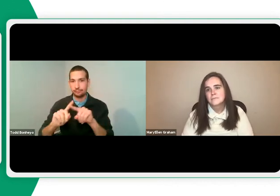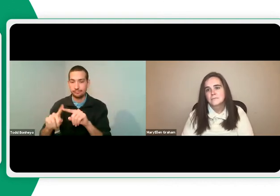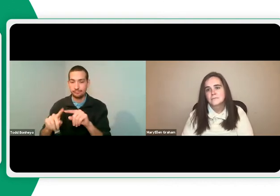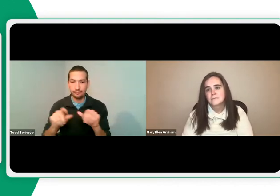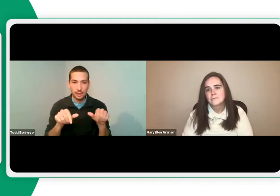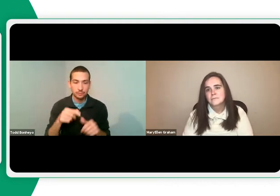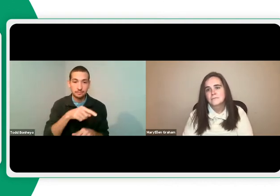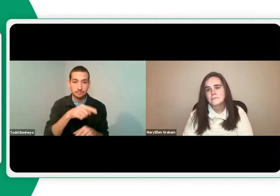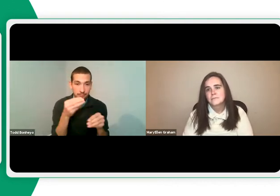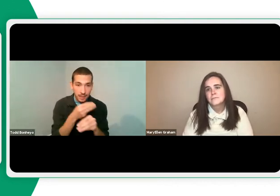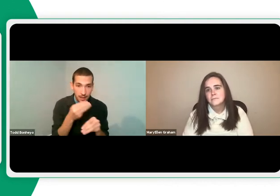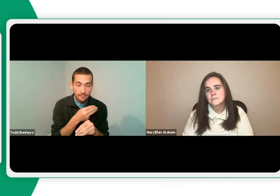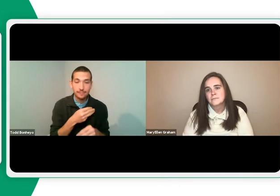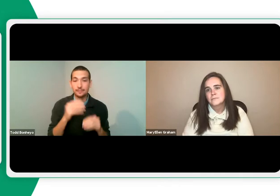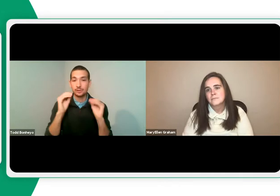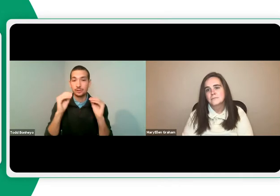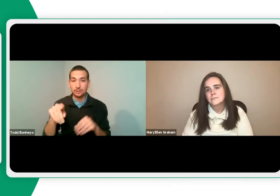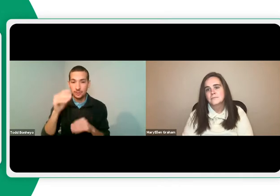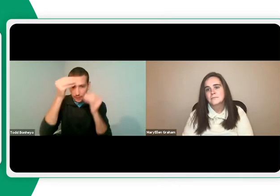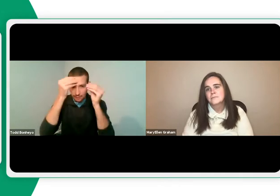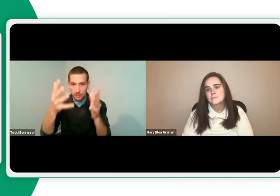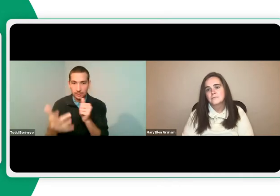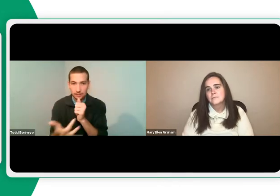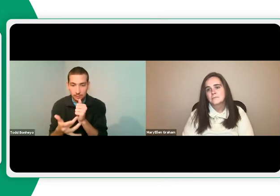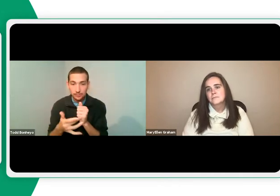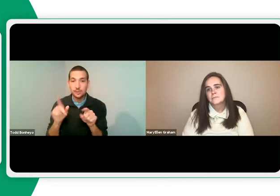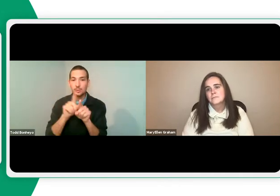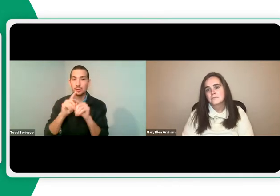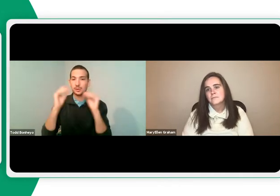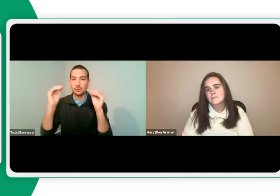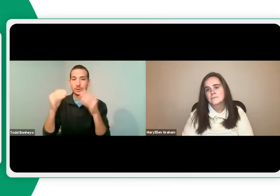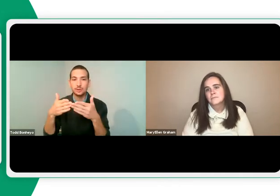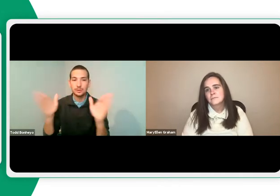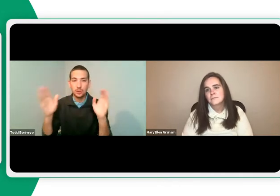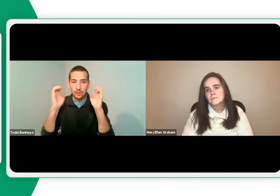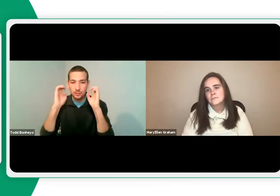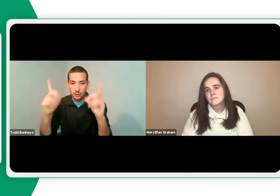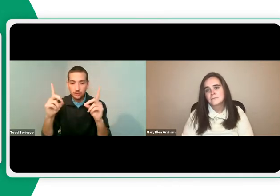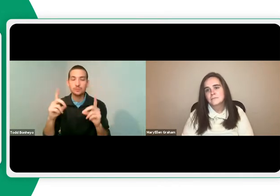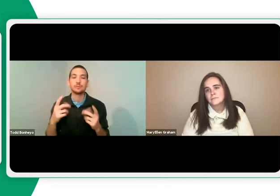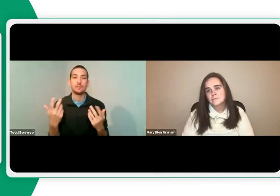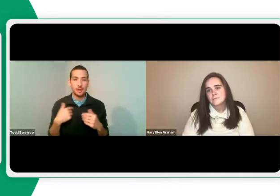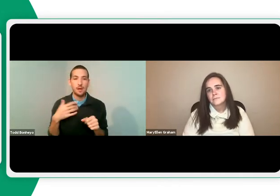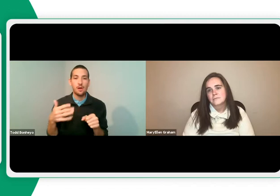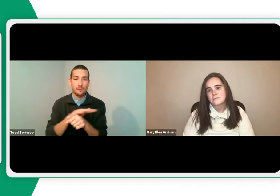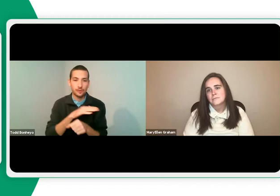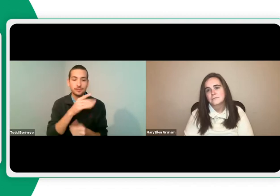University. I teach in various areas. I teach math and information technology. And I also teach gen ed.